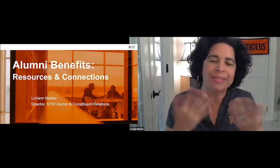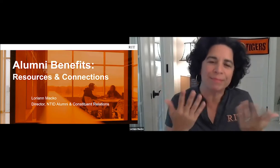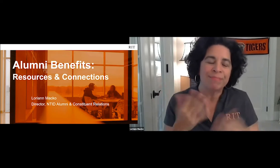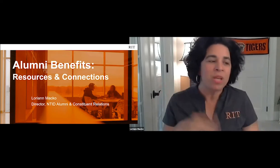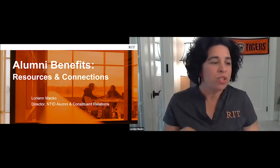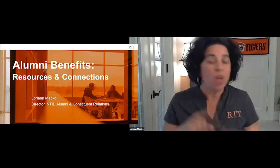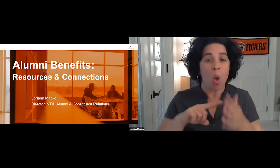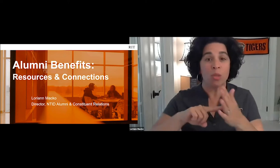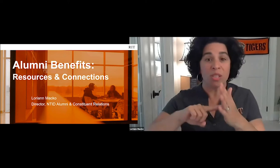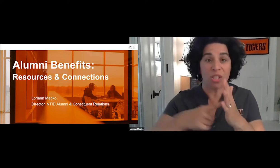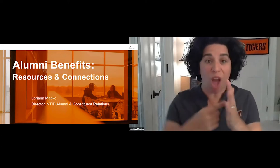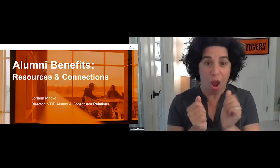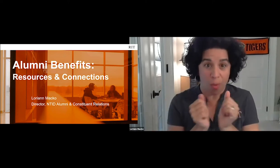experiences and stories as well.